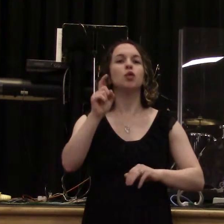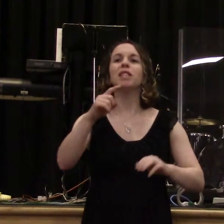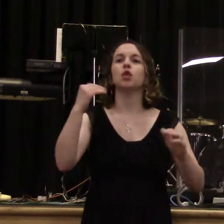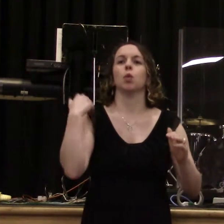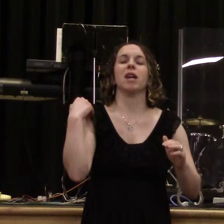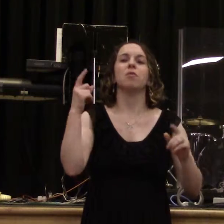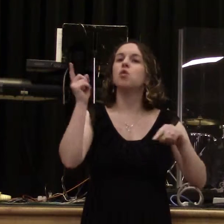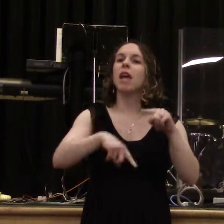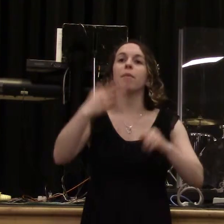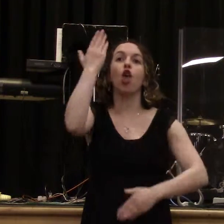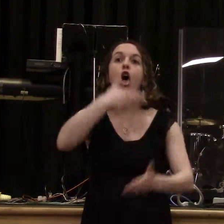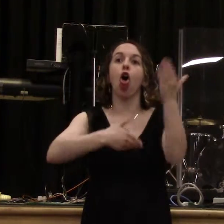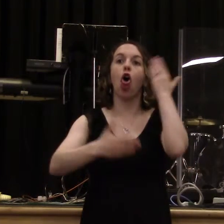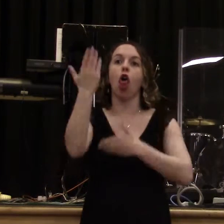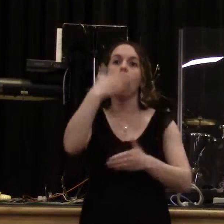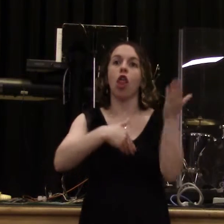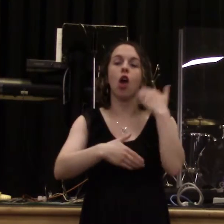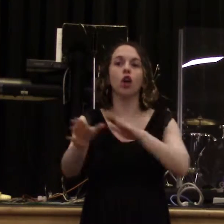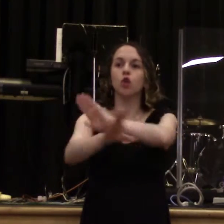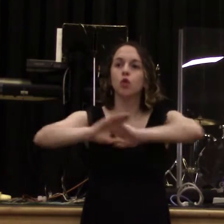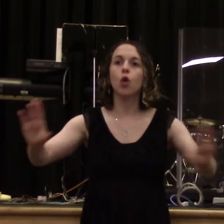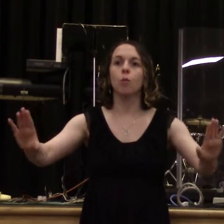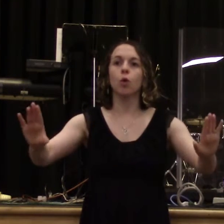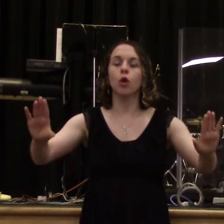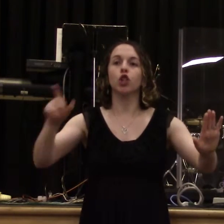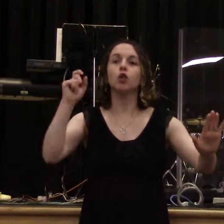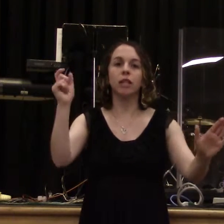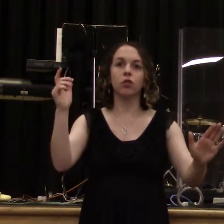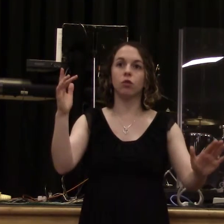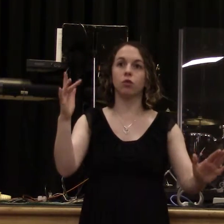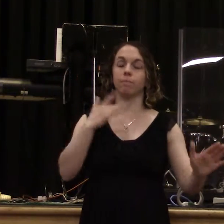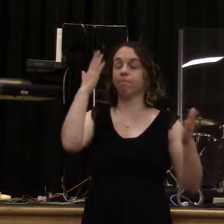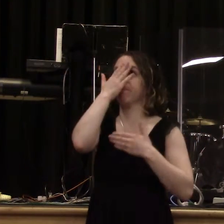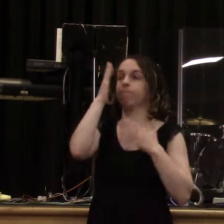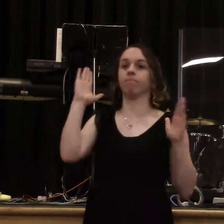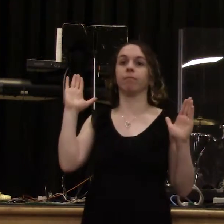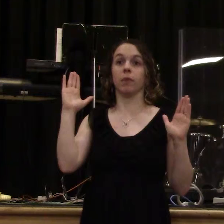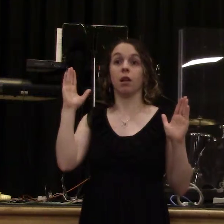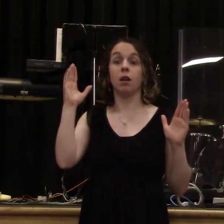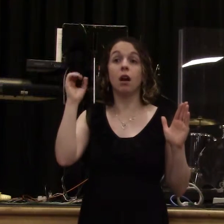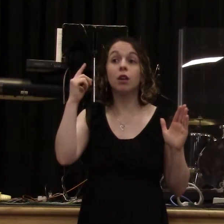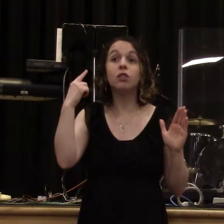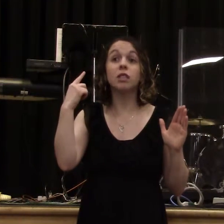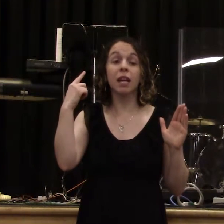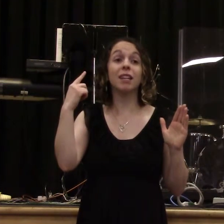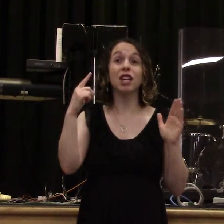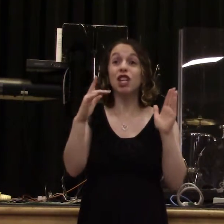sleep. This is Romans chapter 13, 11. For now salvation is nearer to us than when we believe. Listen to